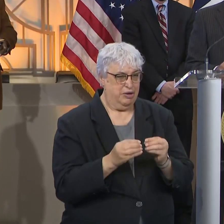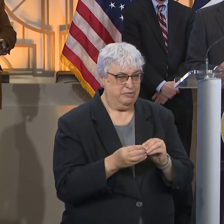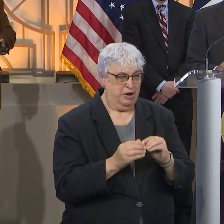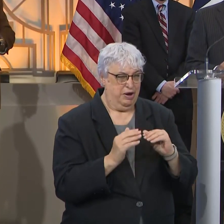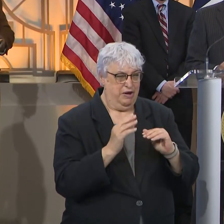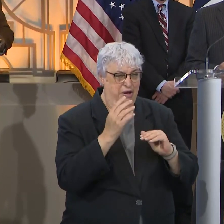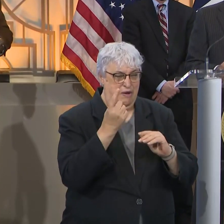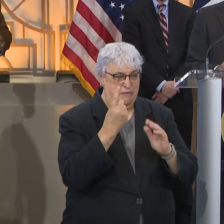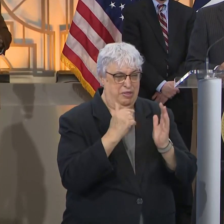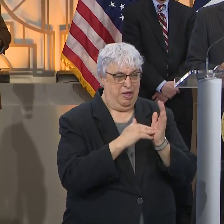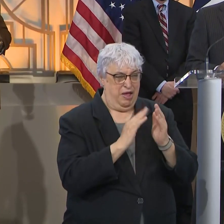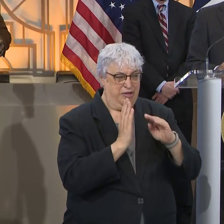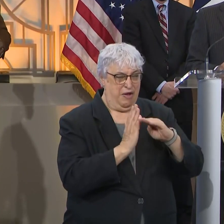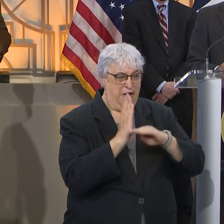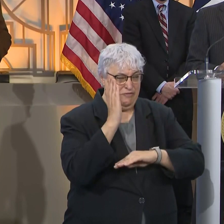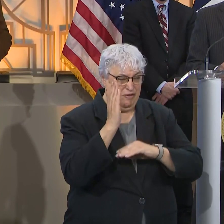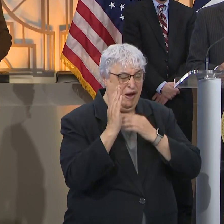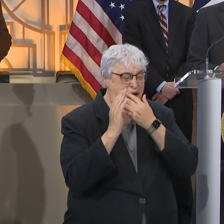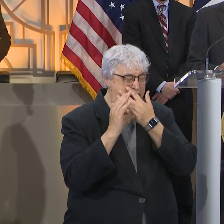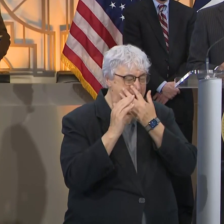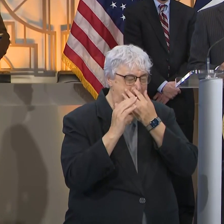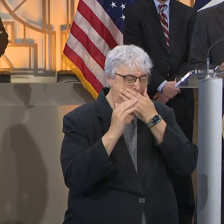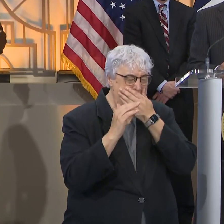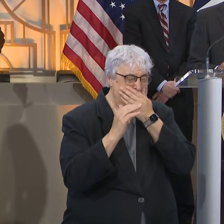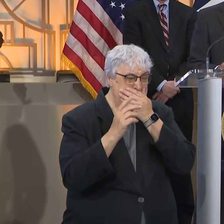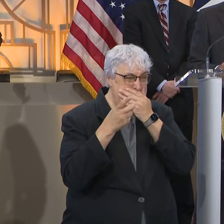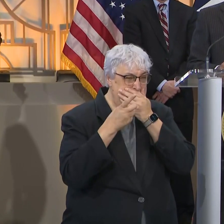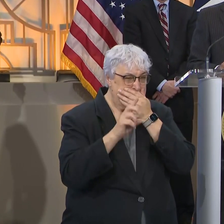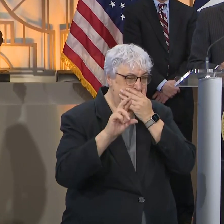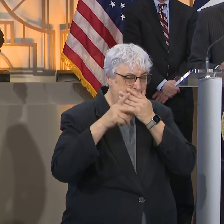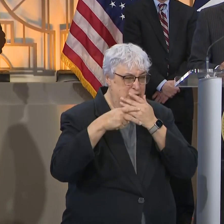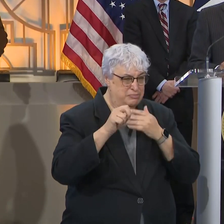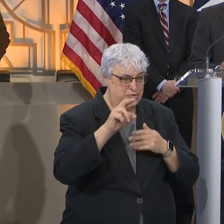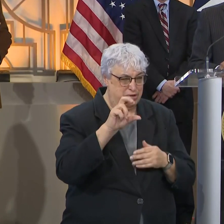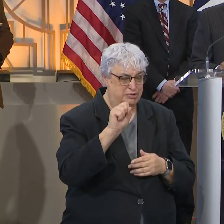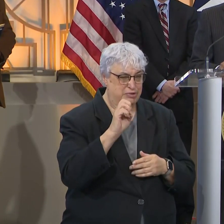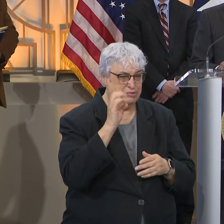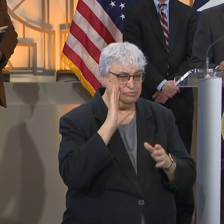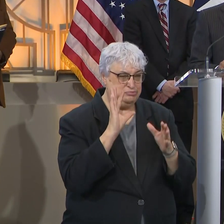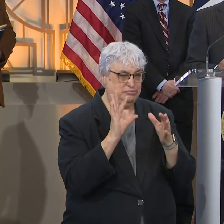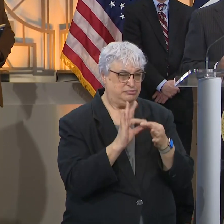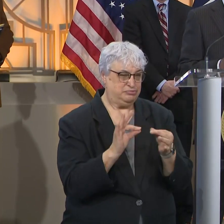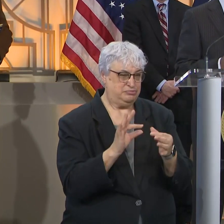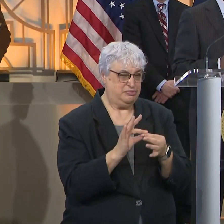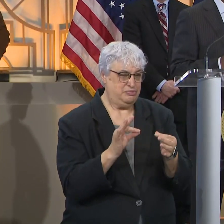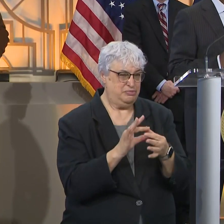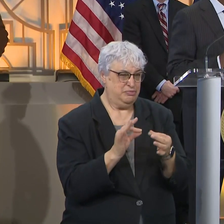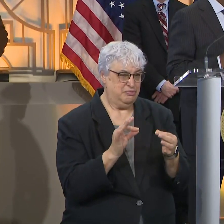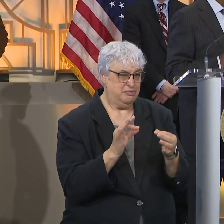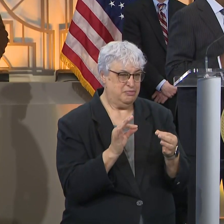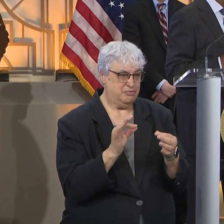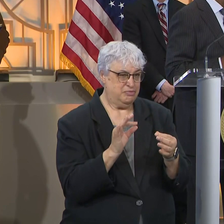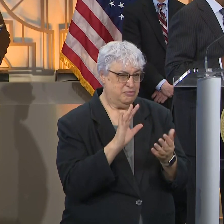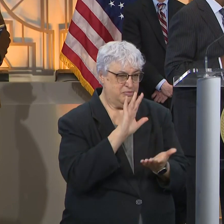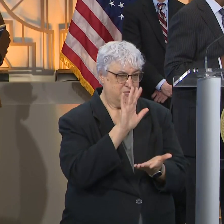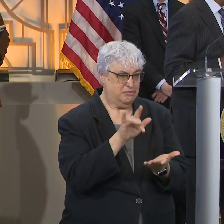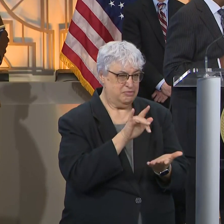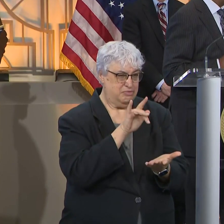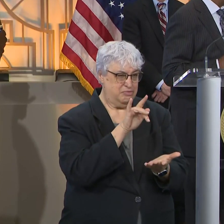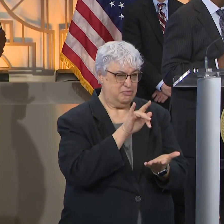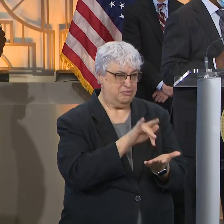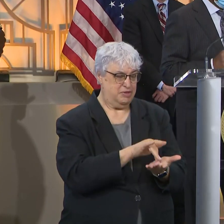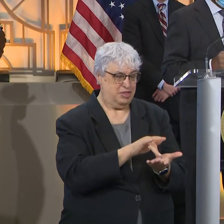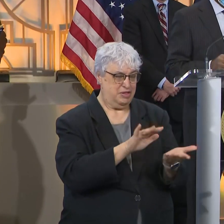been above 1,000. I suspect, and Dr. Peirce can speak more to this, that we're pretty much right in the middle of the